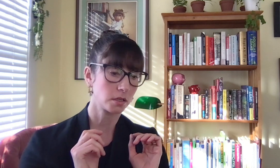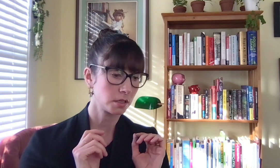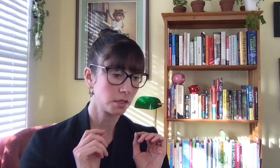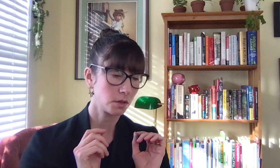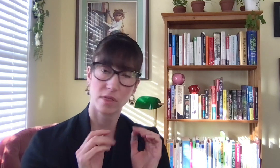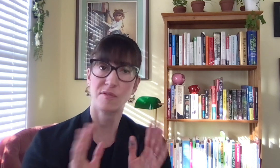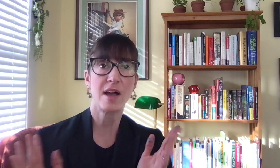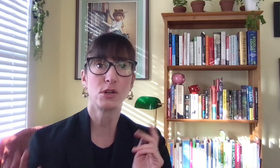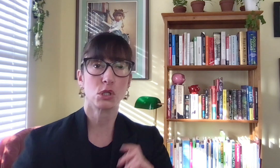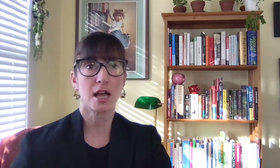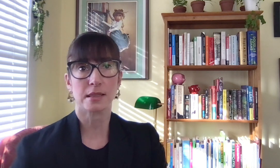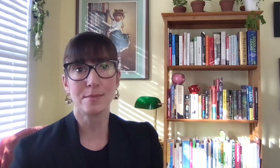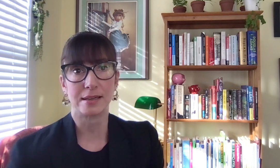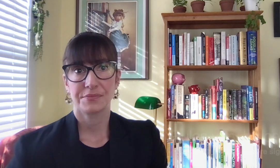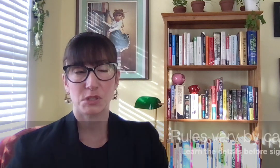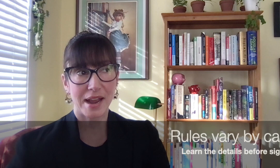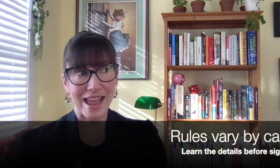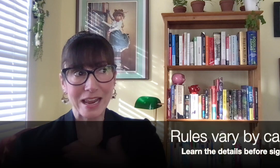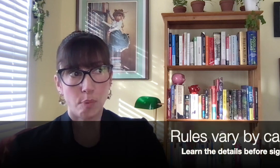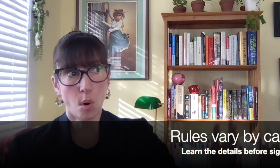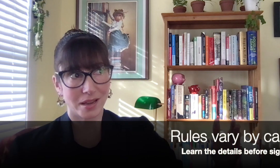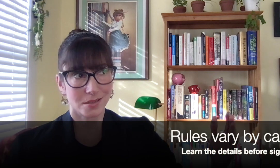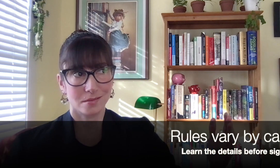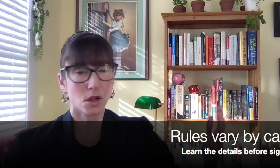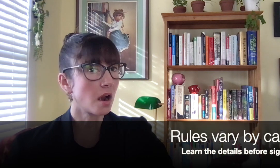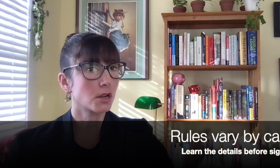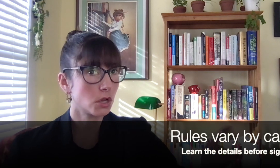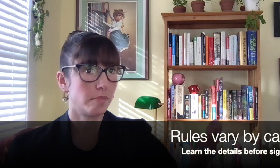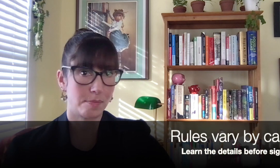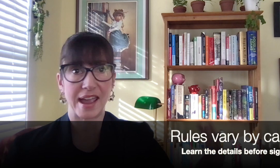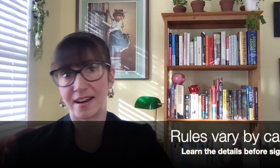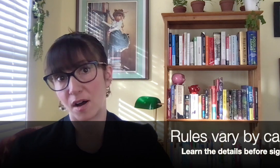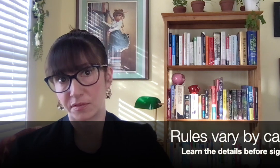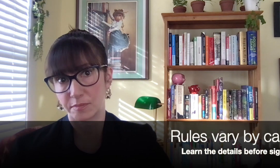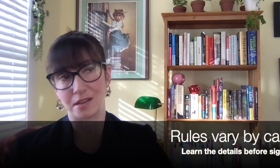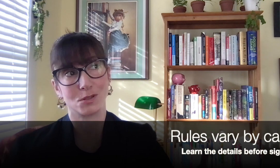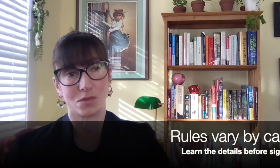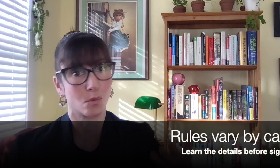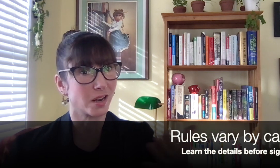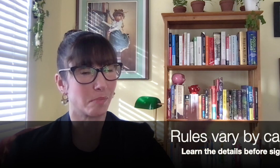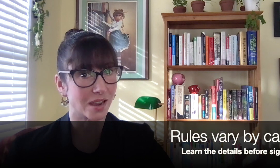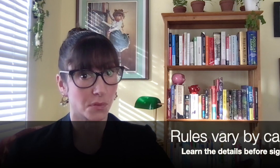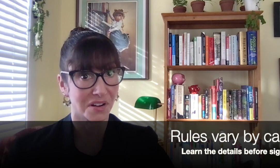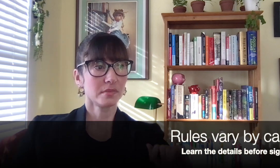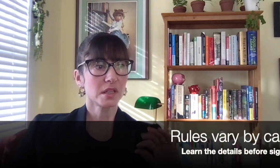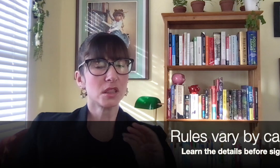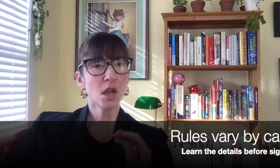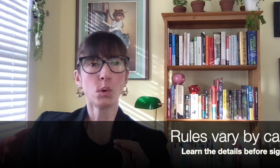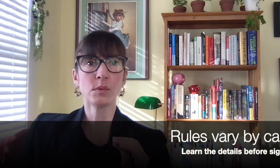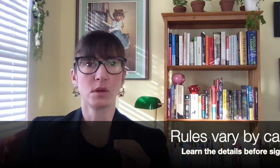with a $500 limit. So at any point, the card could be paid off because you've already paid for it. The only real